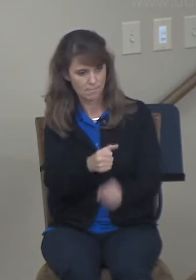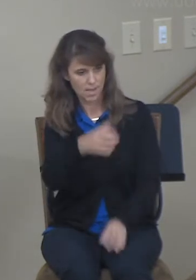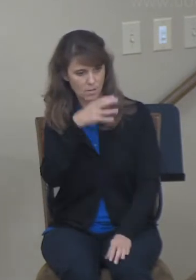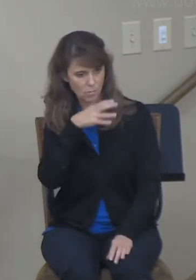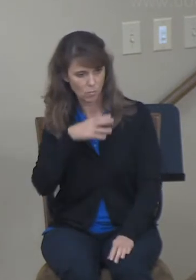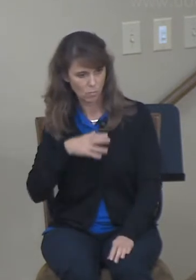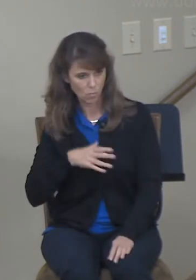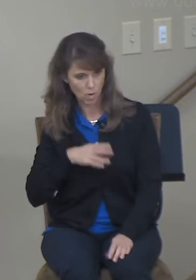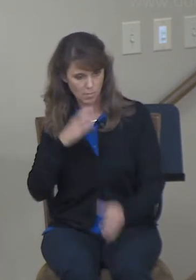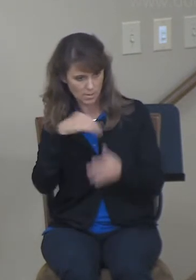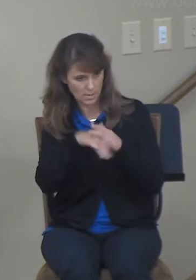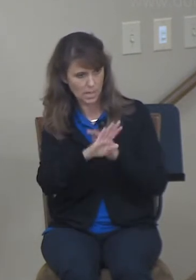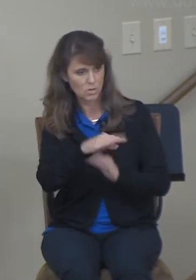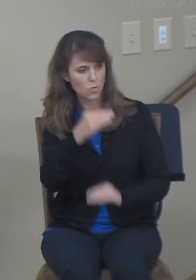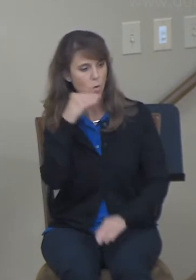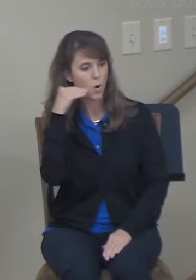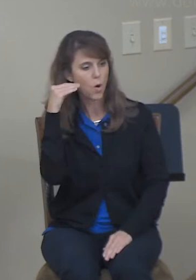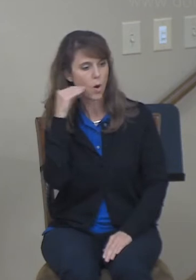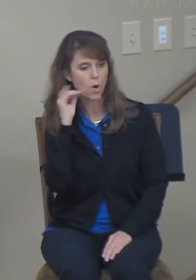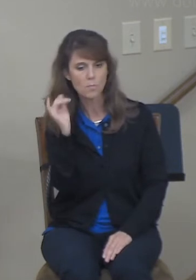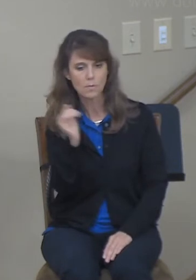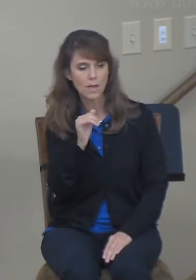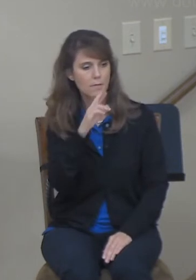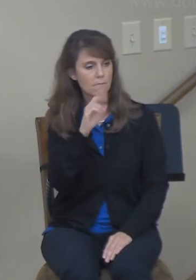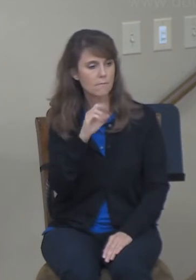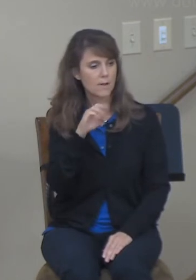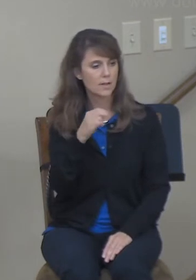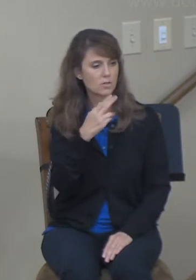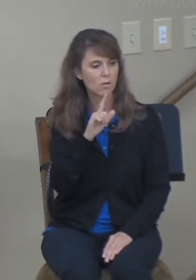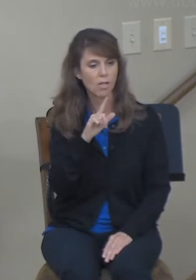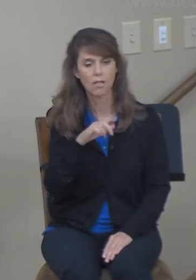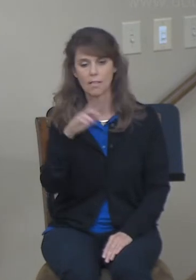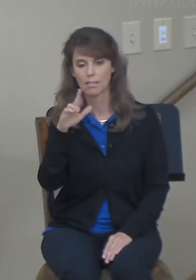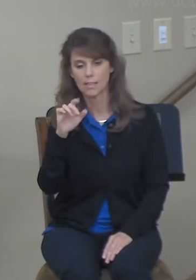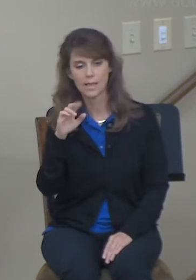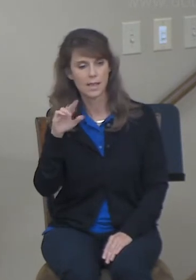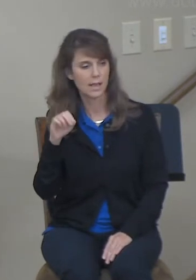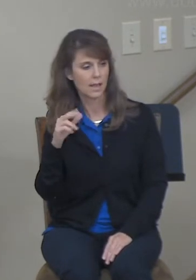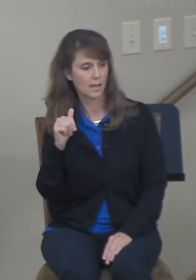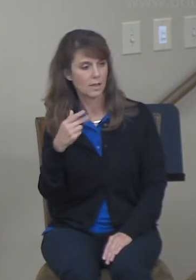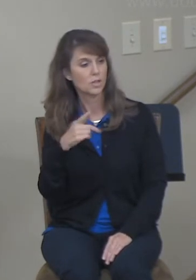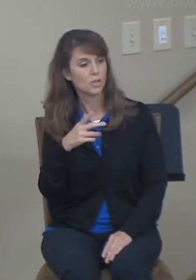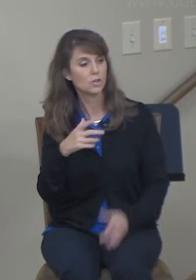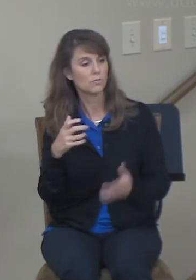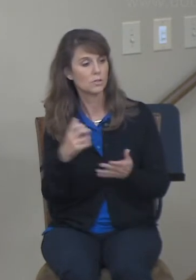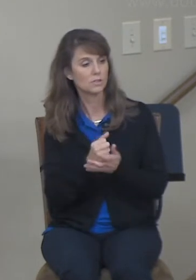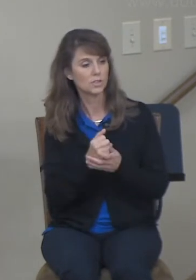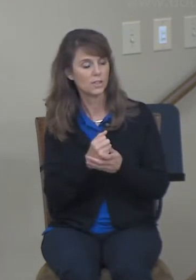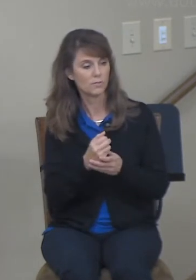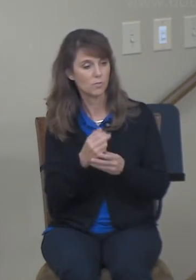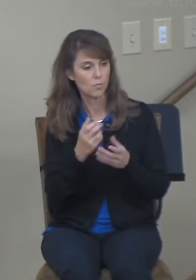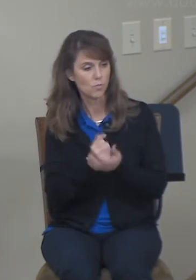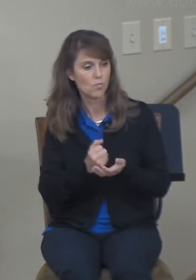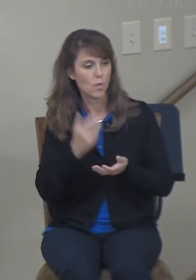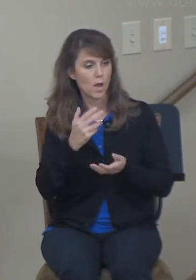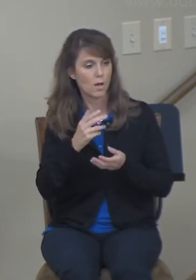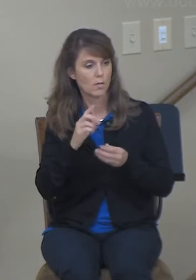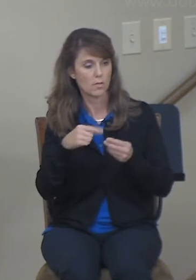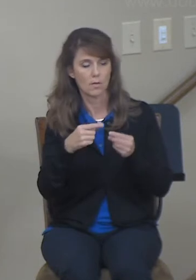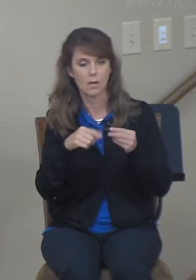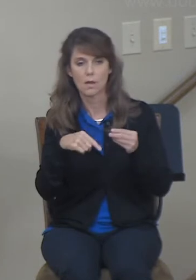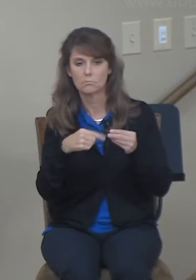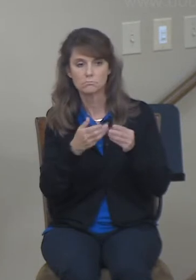home like Rachel and Leah, both of whom built the house of Israel, and may you achieve wealth in Ephraim, and become famous in